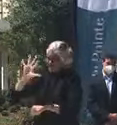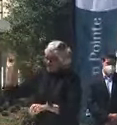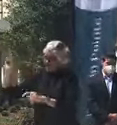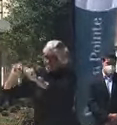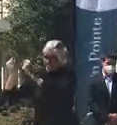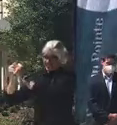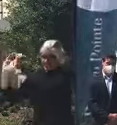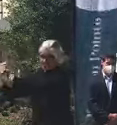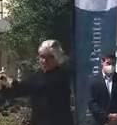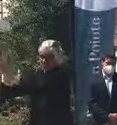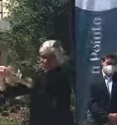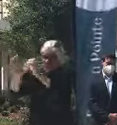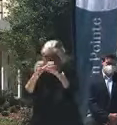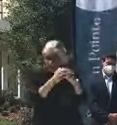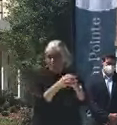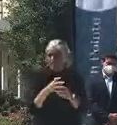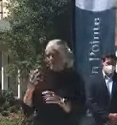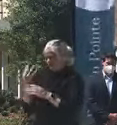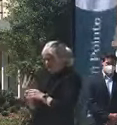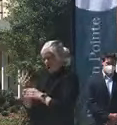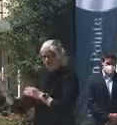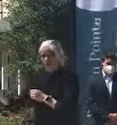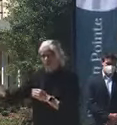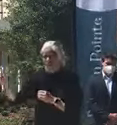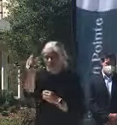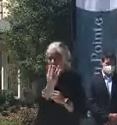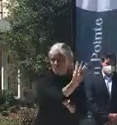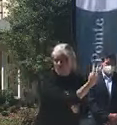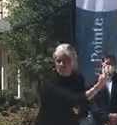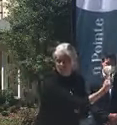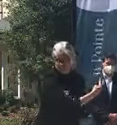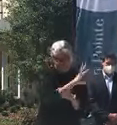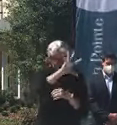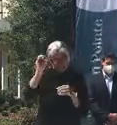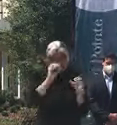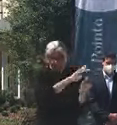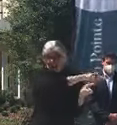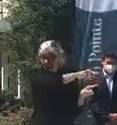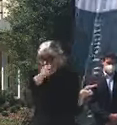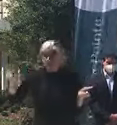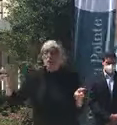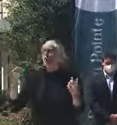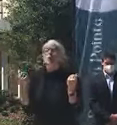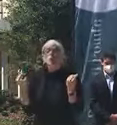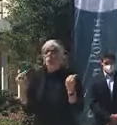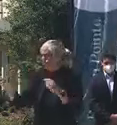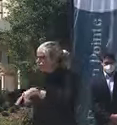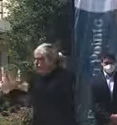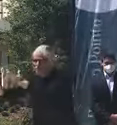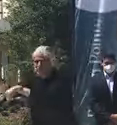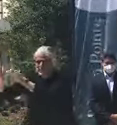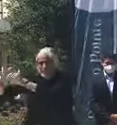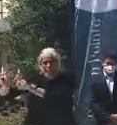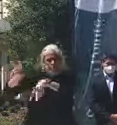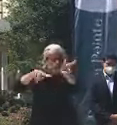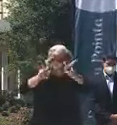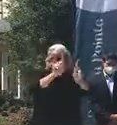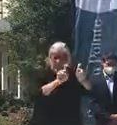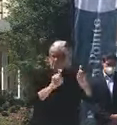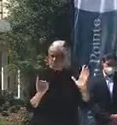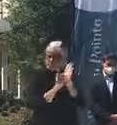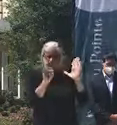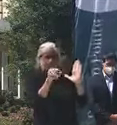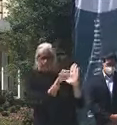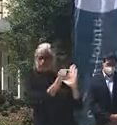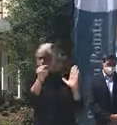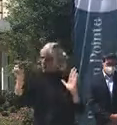to long-term care facilities to do effectively surveillance testing to try to identify the disease's prevalence in any of these